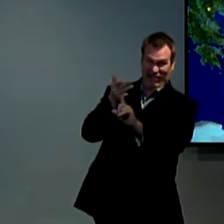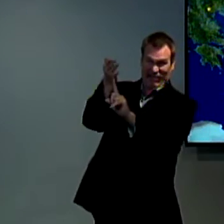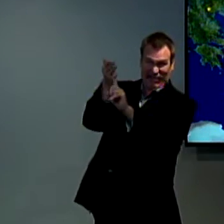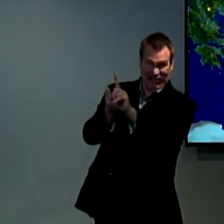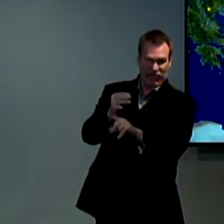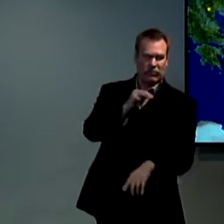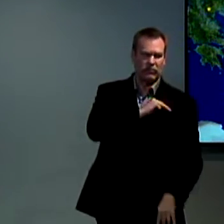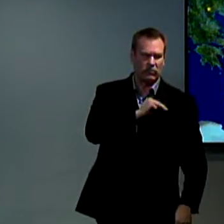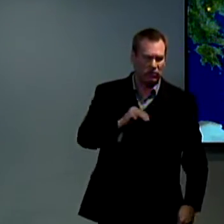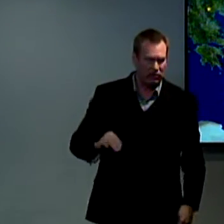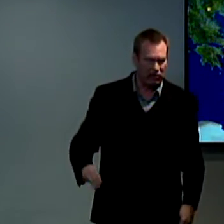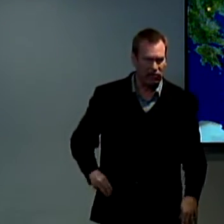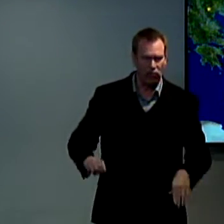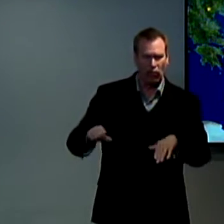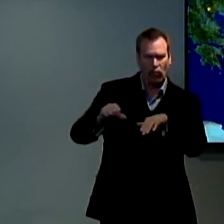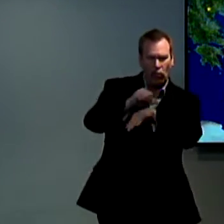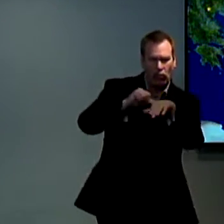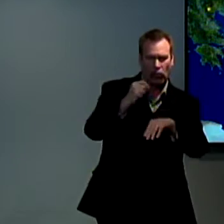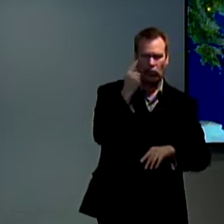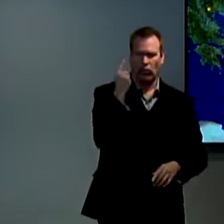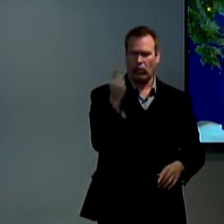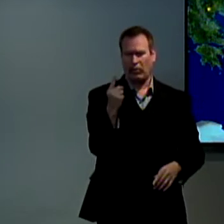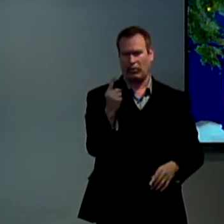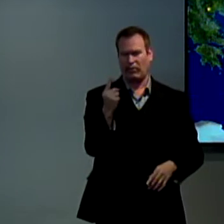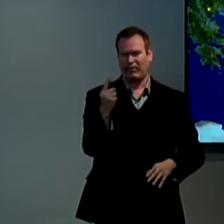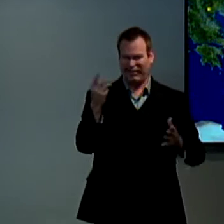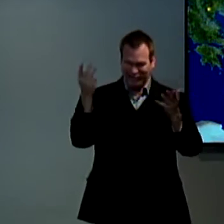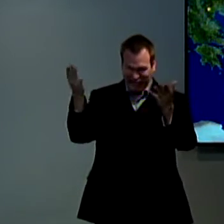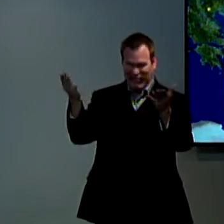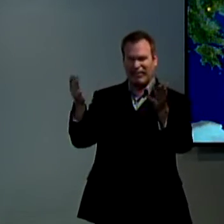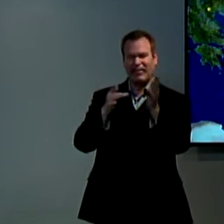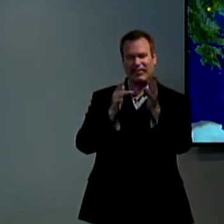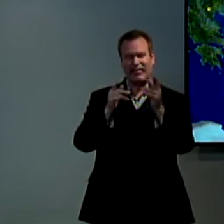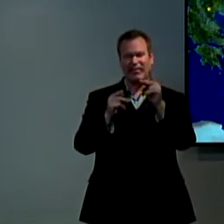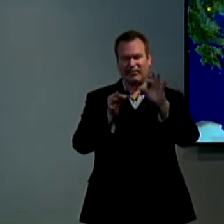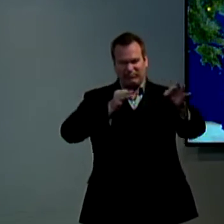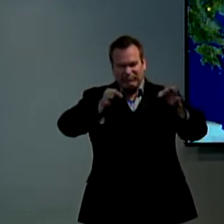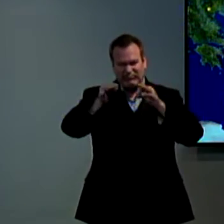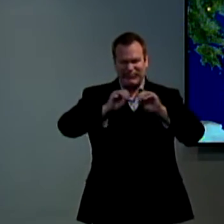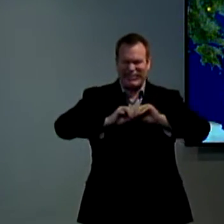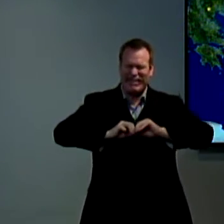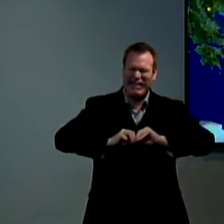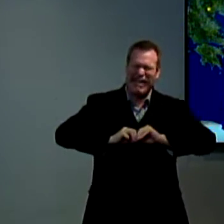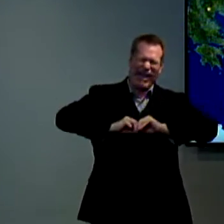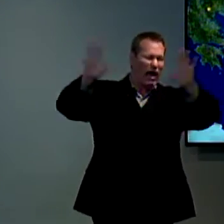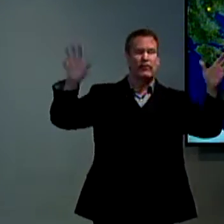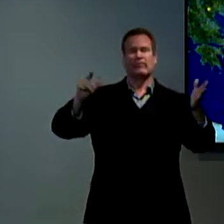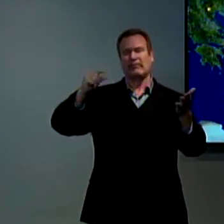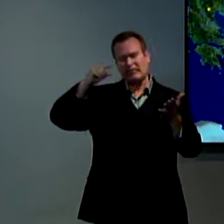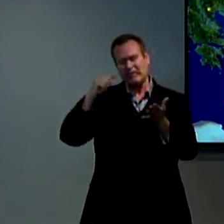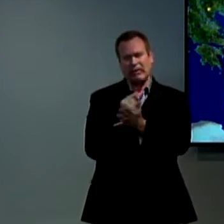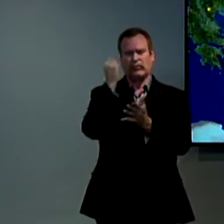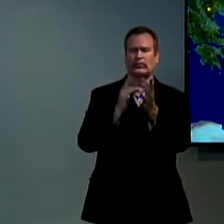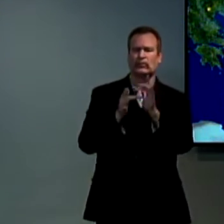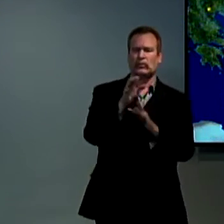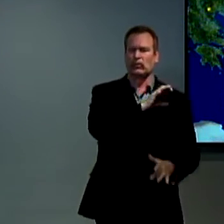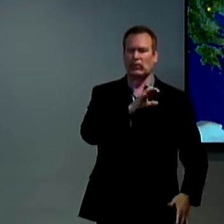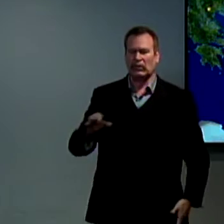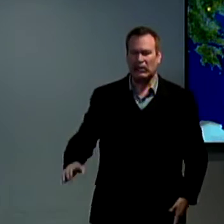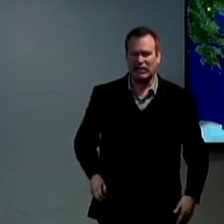he was saying that the Jesus that had been crucified had been anointed as the Messiah and he tried to explain this clearly because this